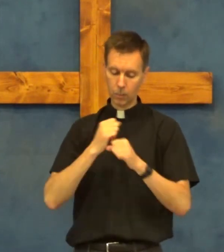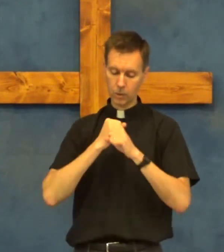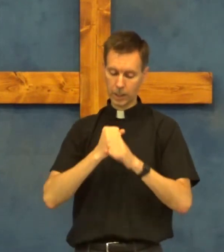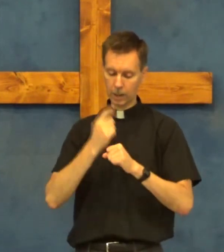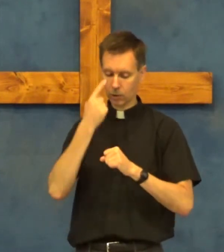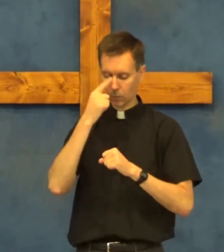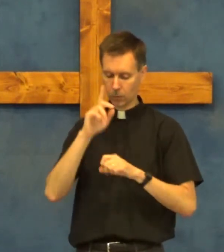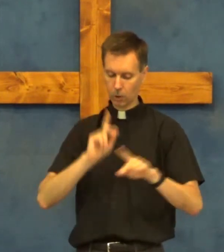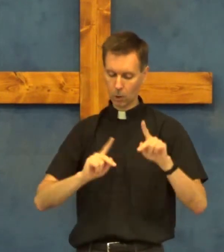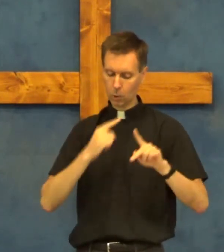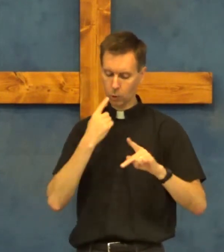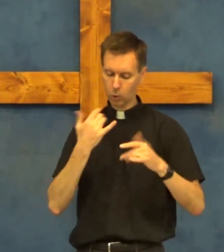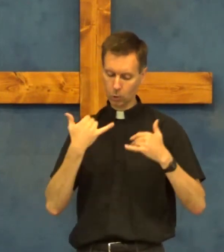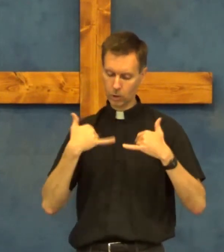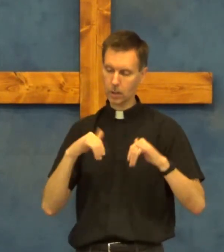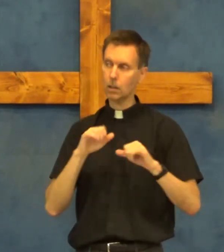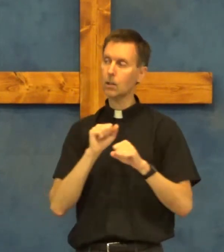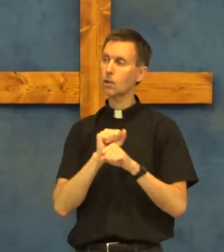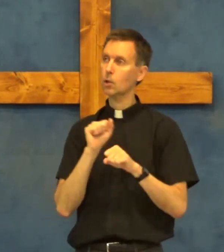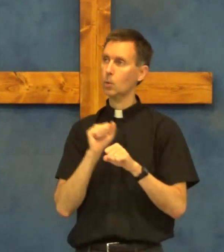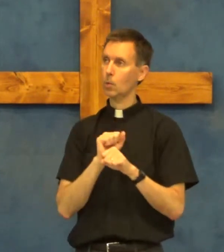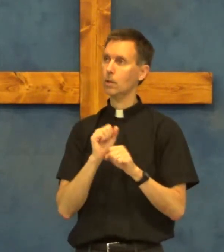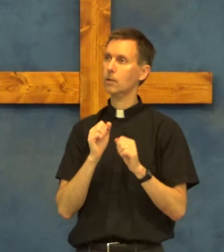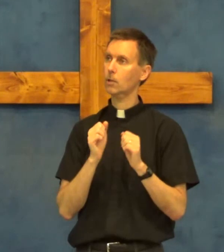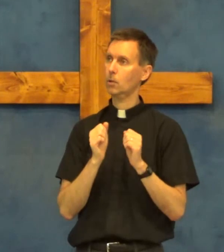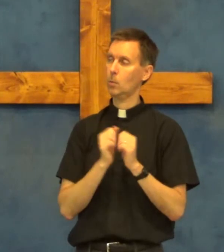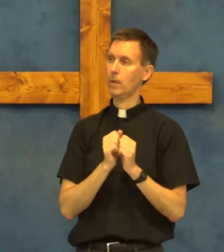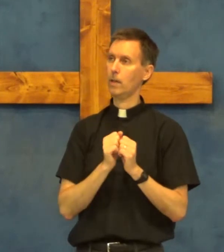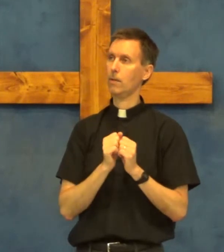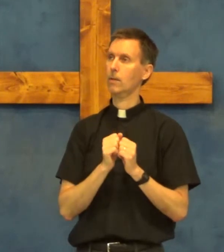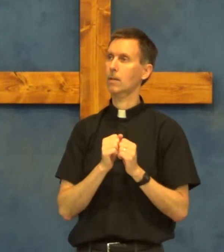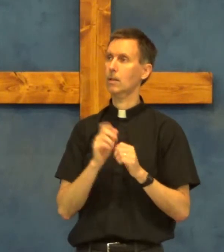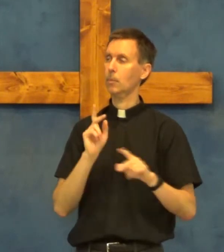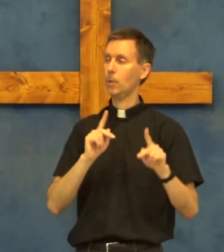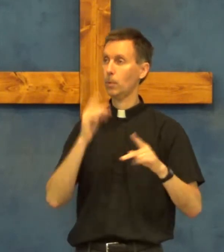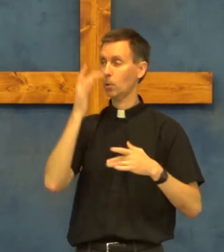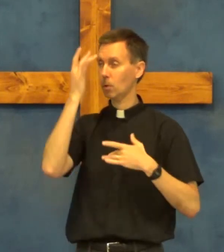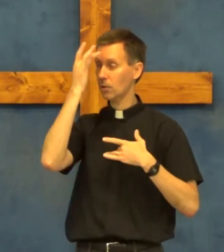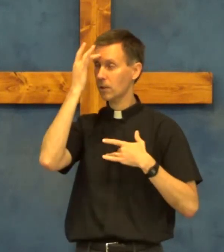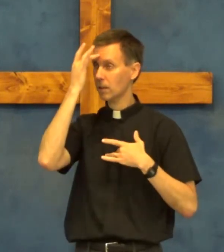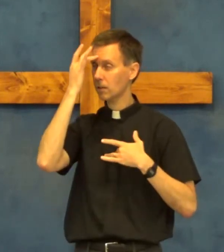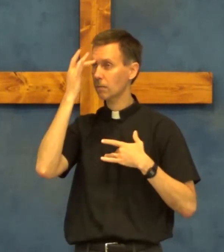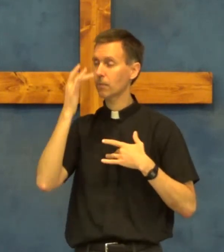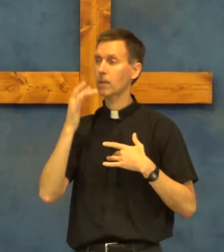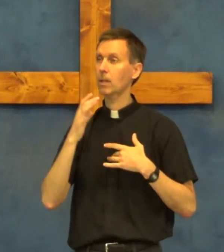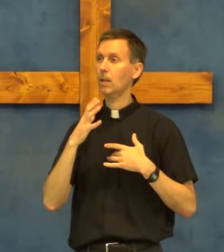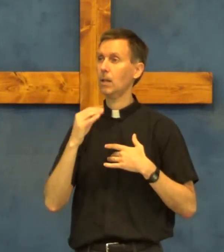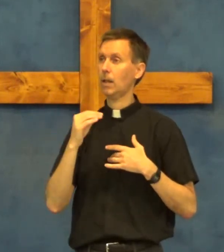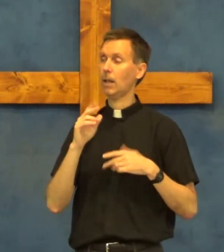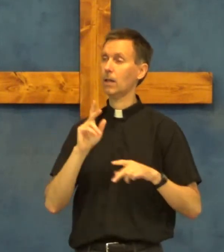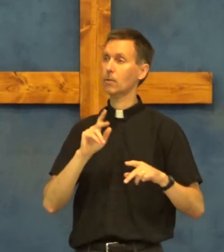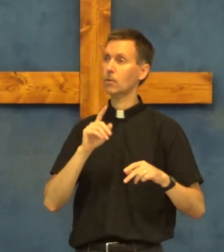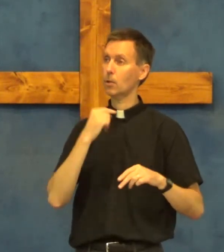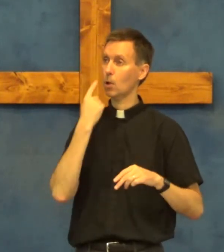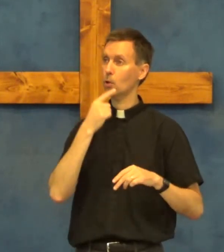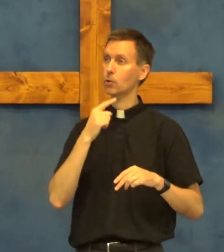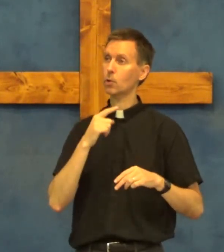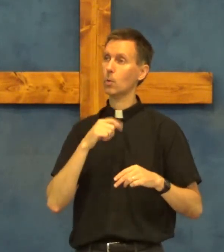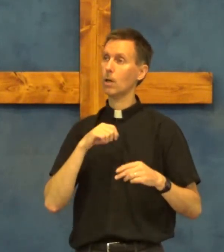protection for those who still work with people who are sick and those who are